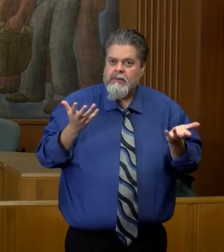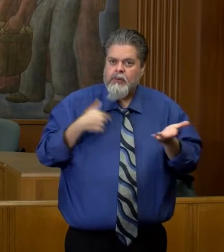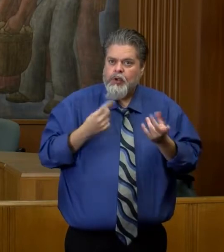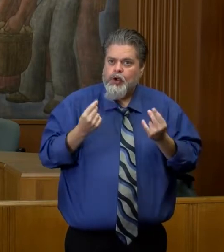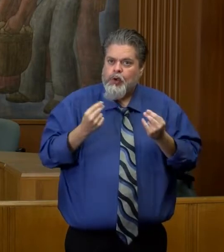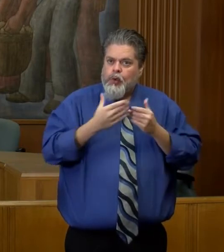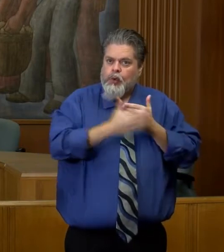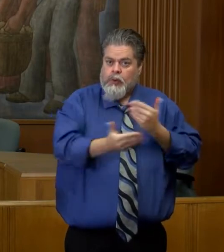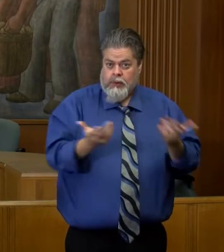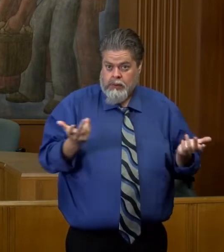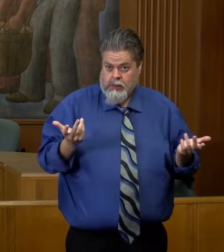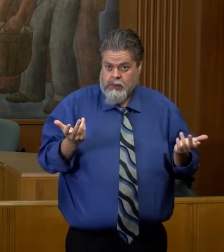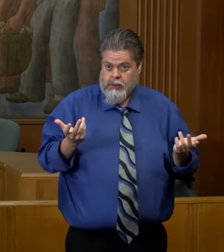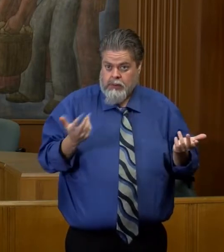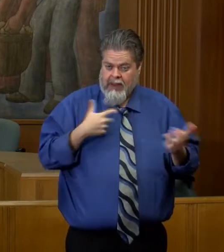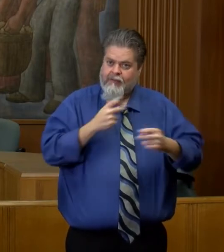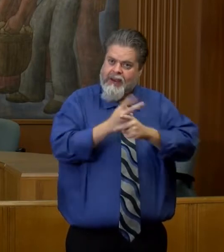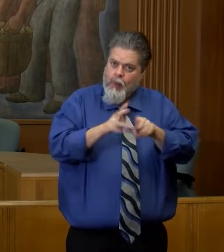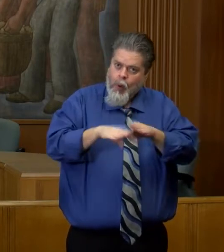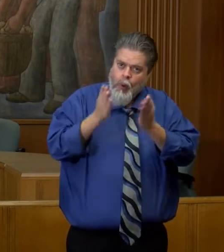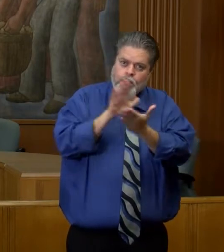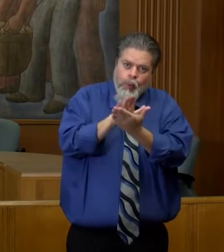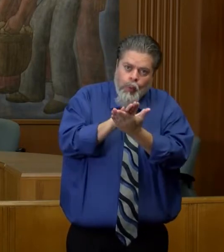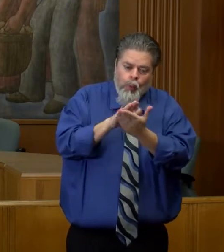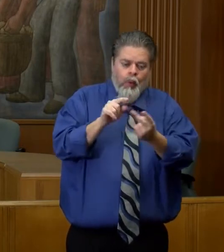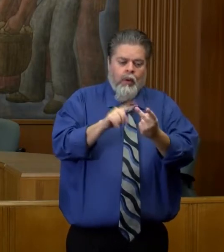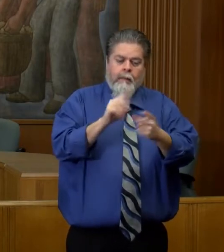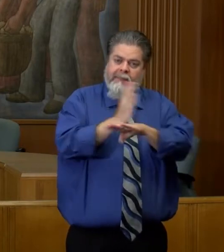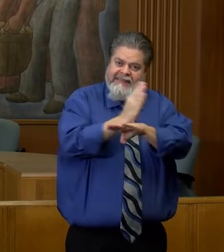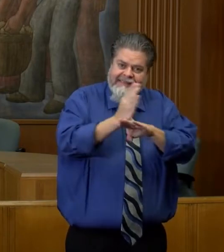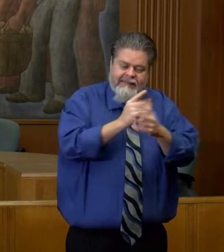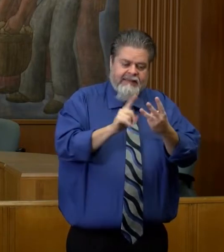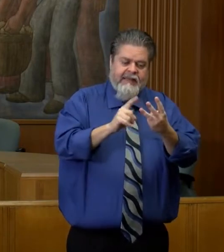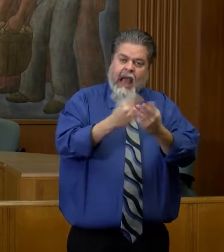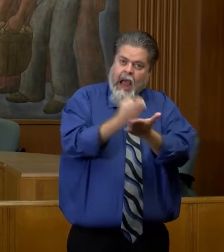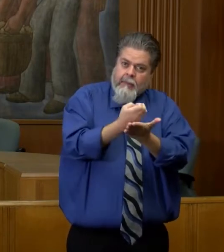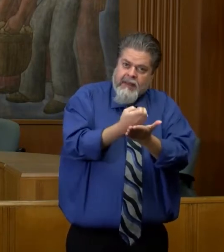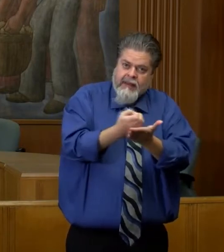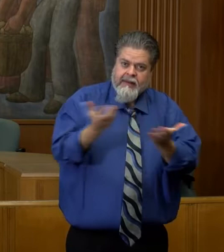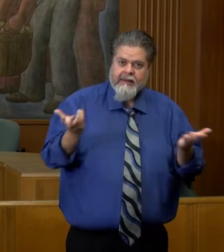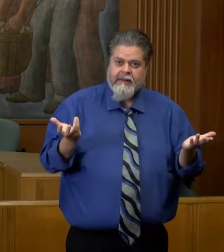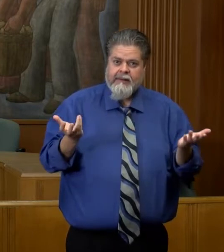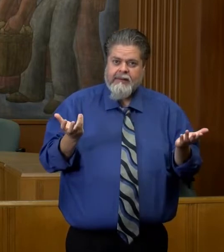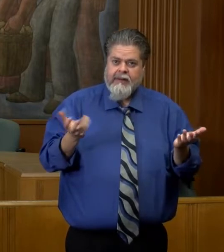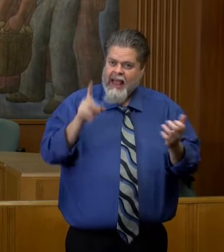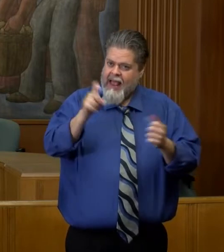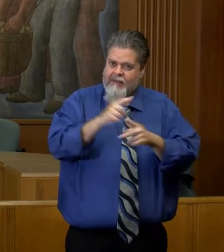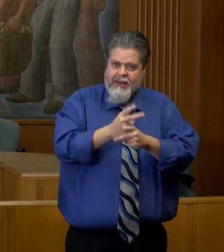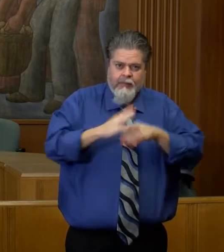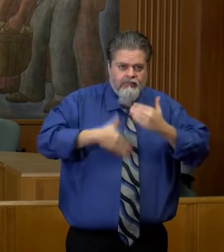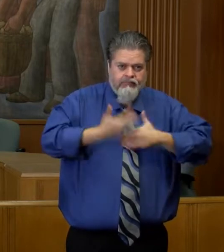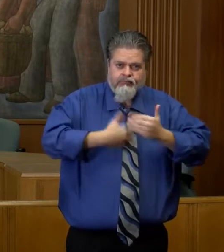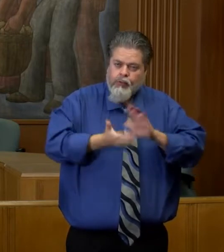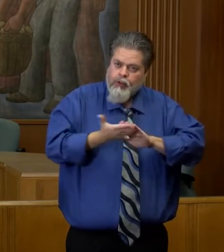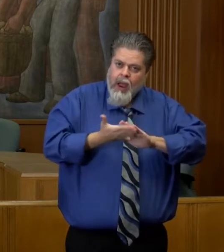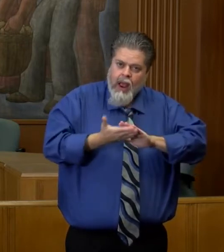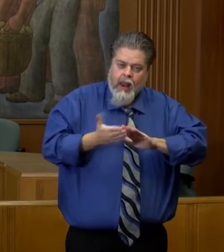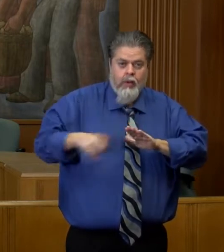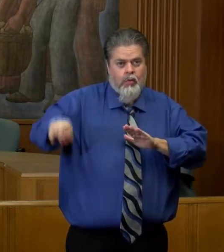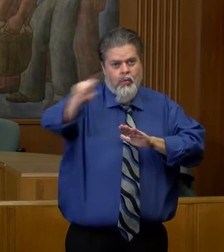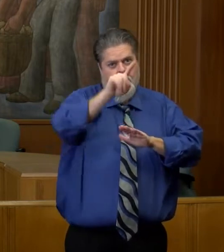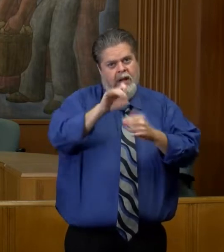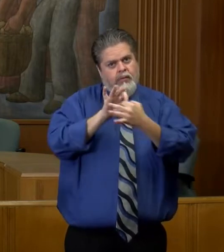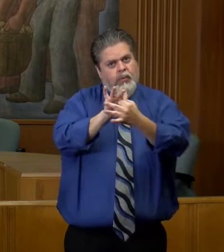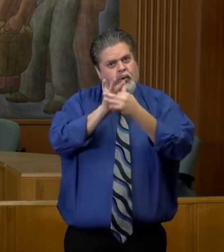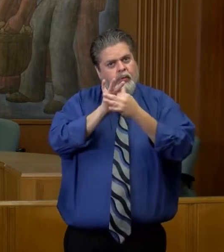that we've got to keep as many things open, our schools, our businesses, our economy, as much as possible. Our ability to do that depends on each and